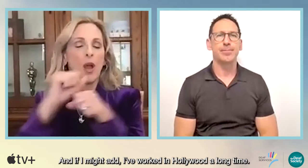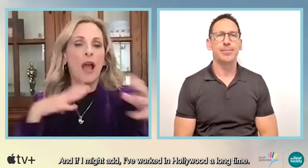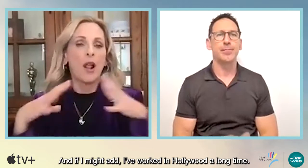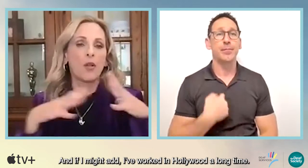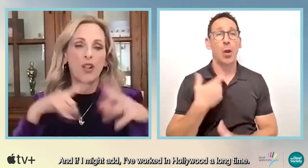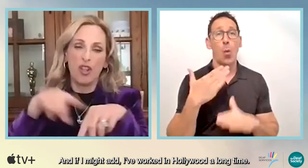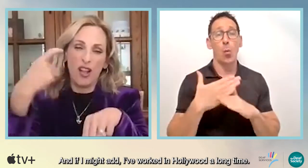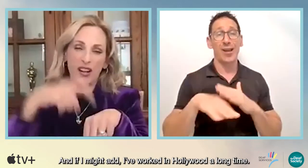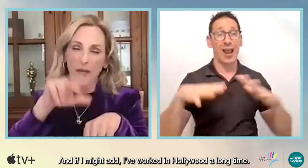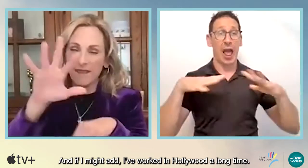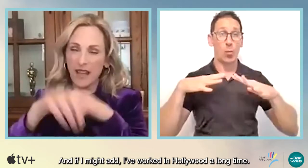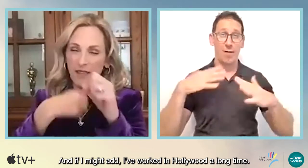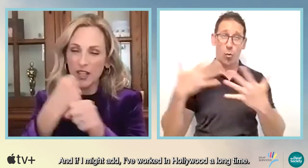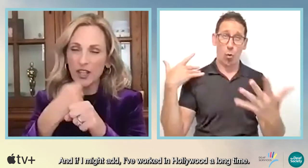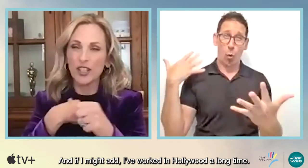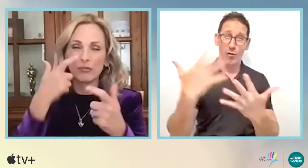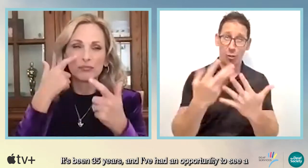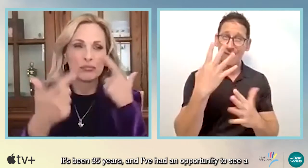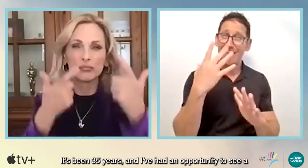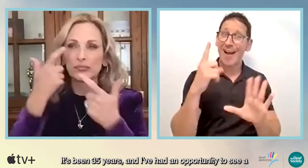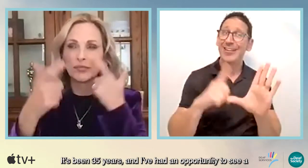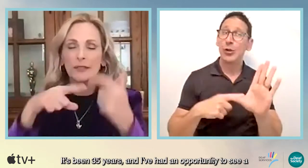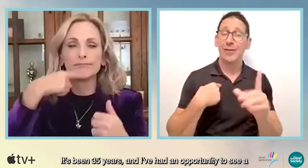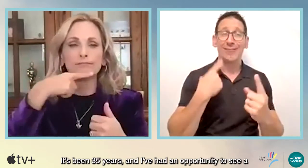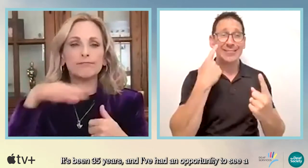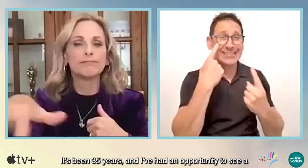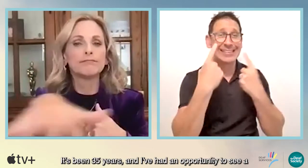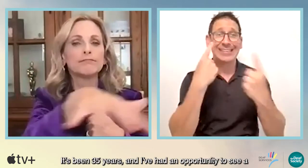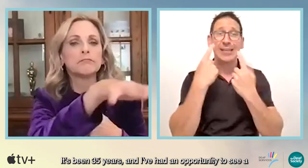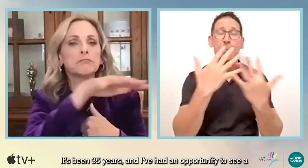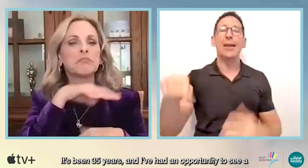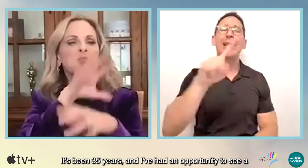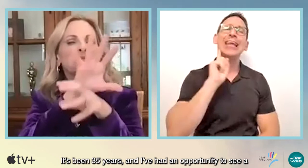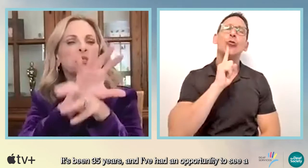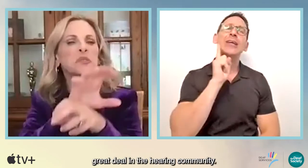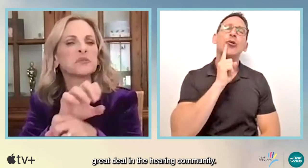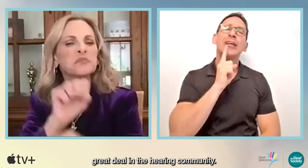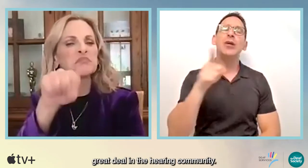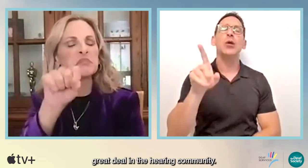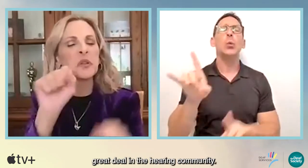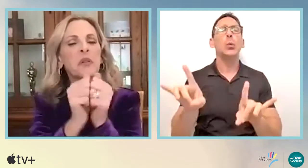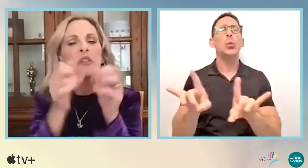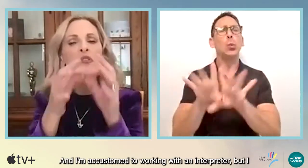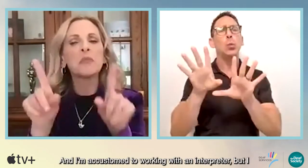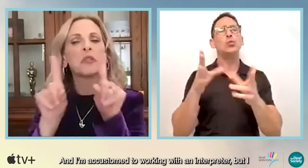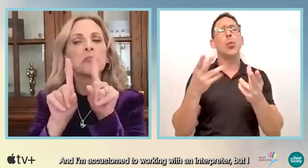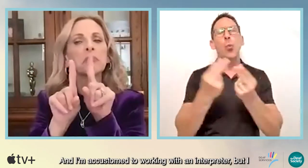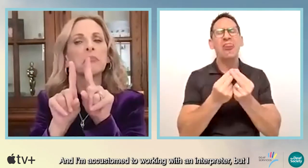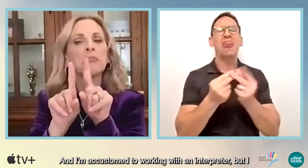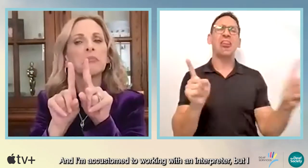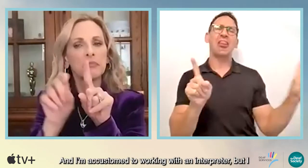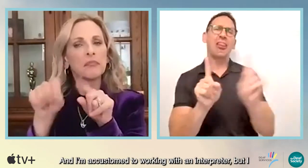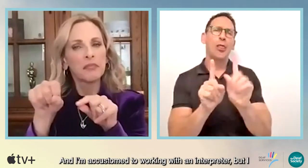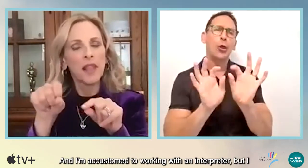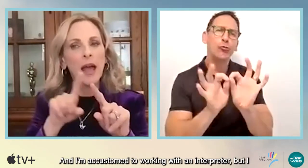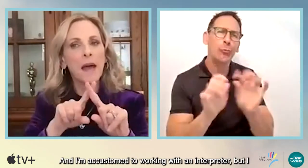And if I might add, I've worked in Hollywood a long time. It's been 35 years and I've had an opportunity to see a great deal in the hearing community. And I'm accustomed